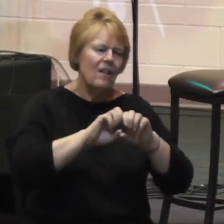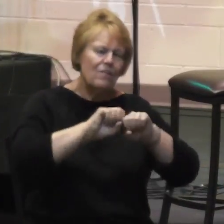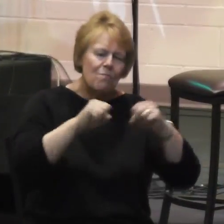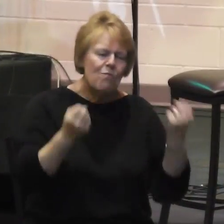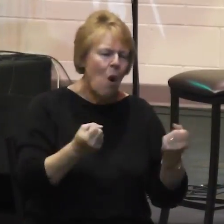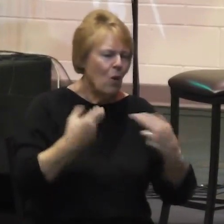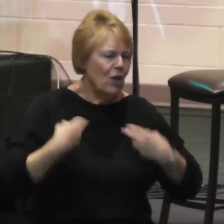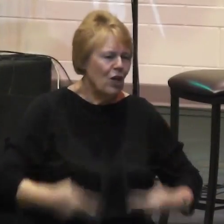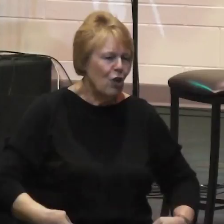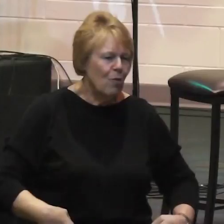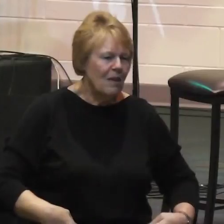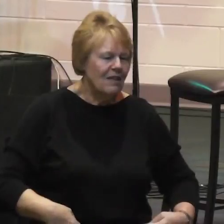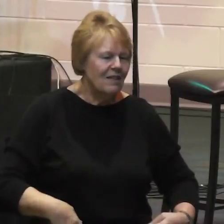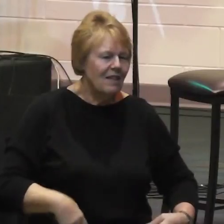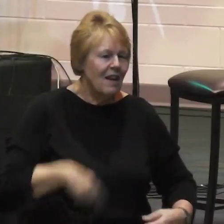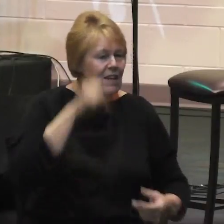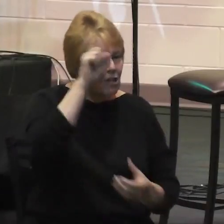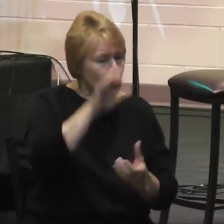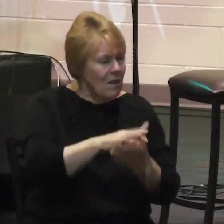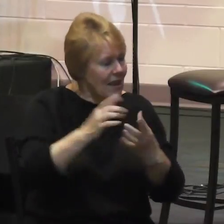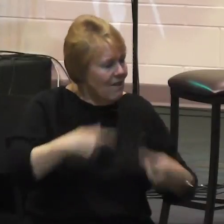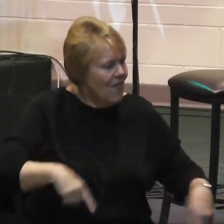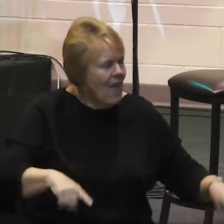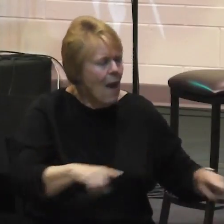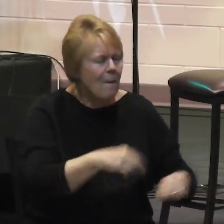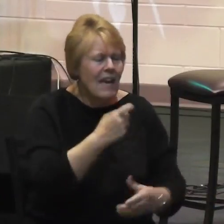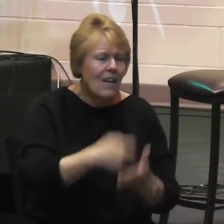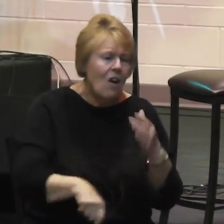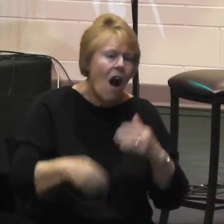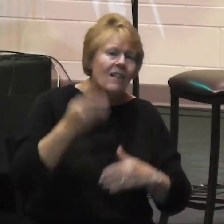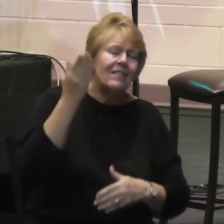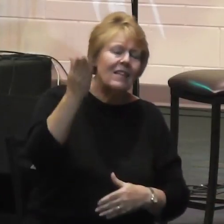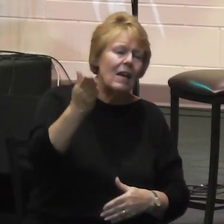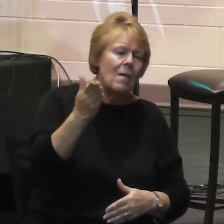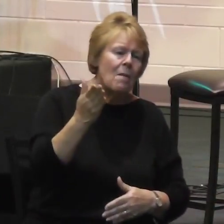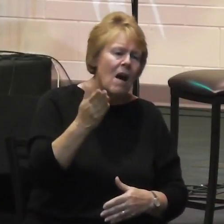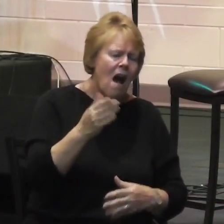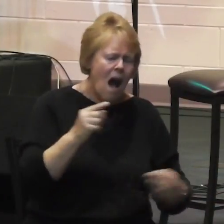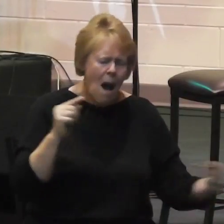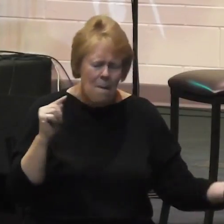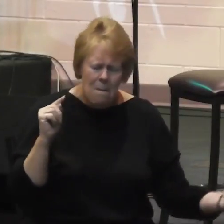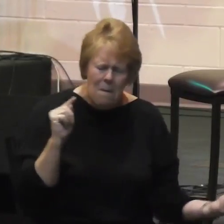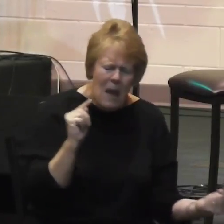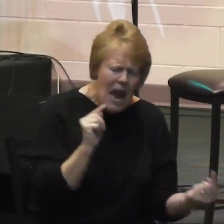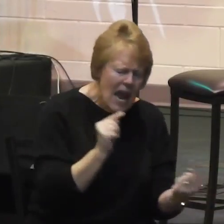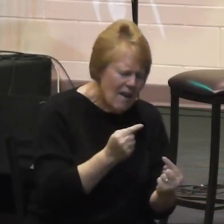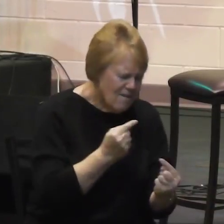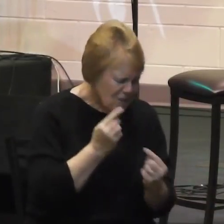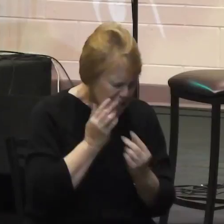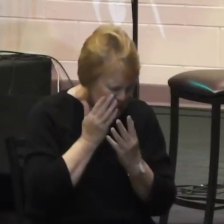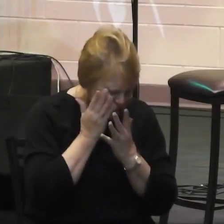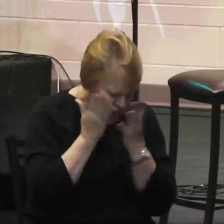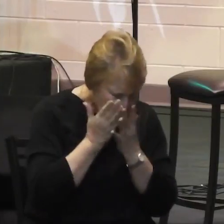him. It cost him a painful, shameful death on the cross to lavish upon us